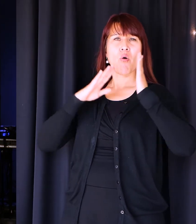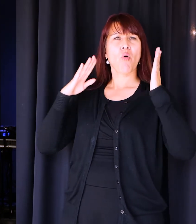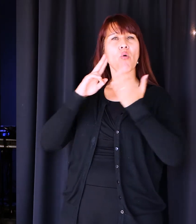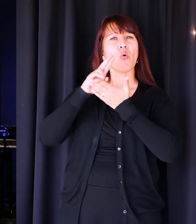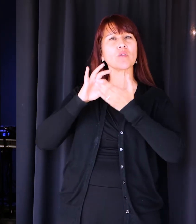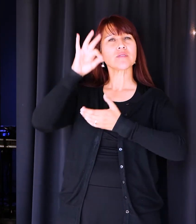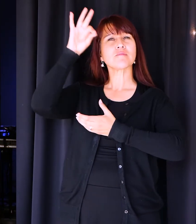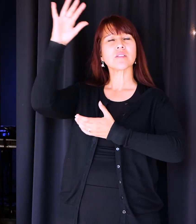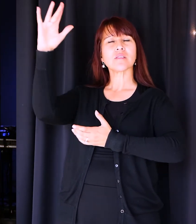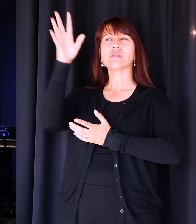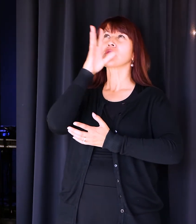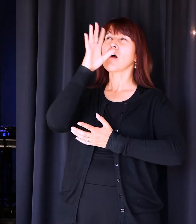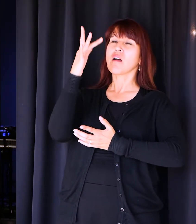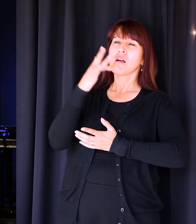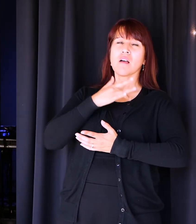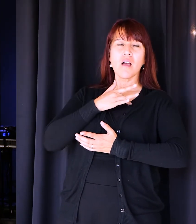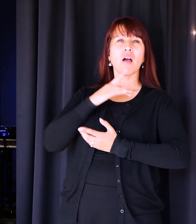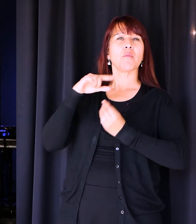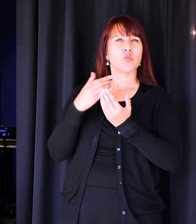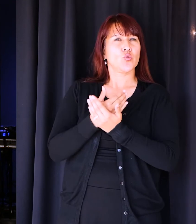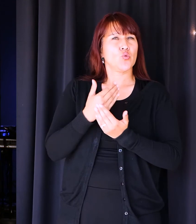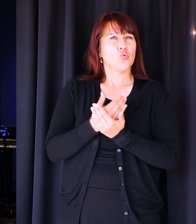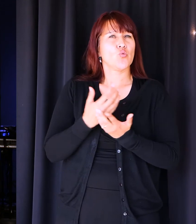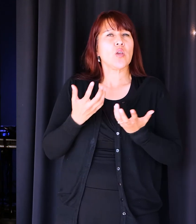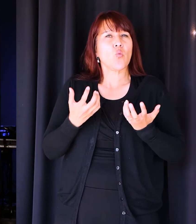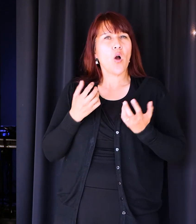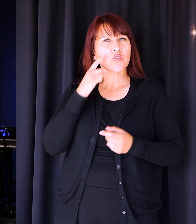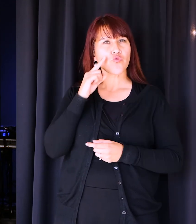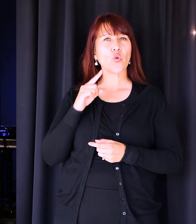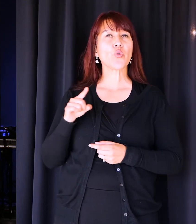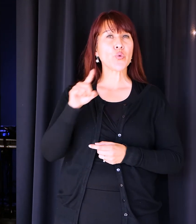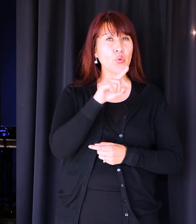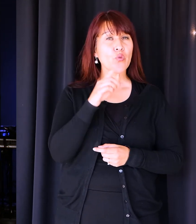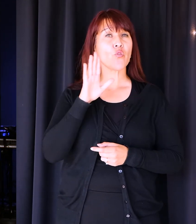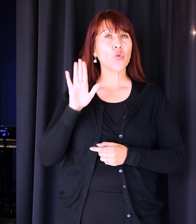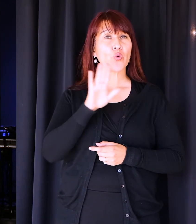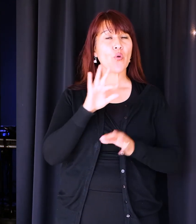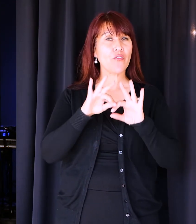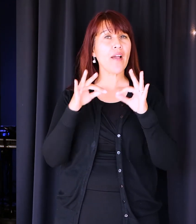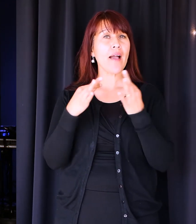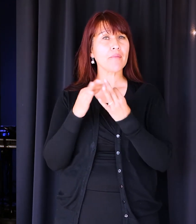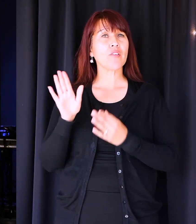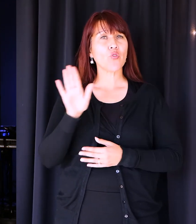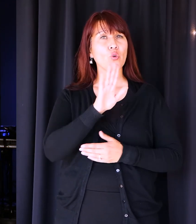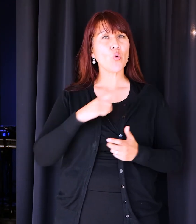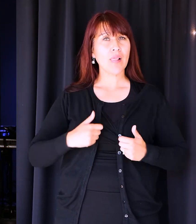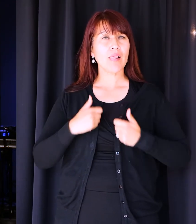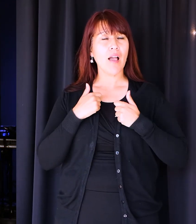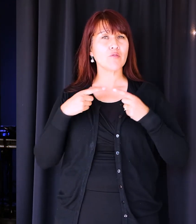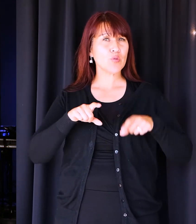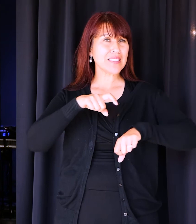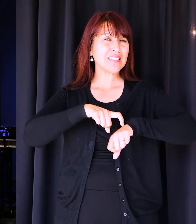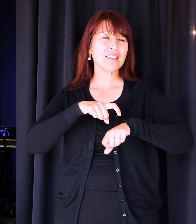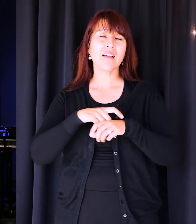for him to speak to you about the new that he's wanting for you, for your family, and for your life in this